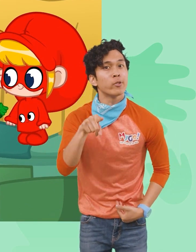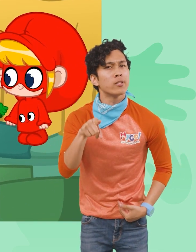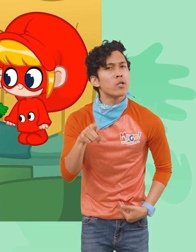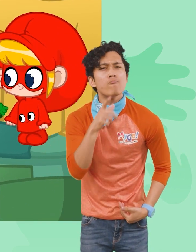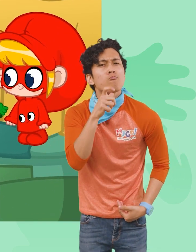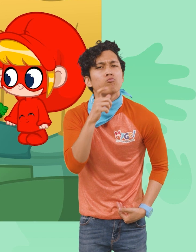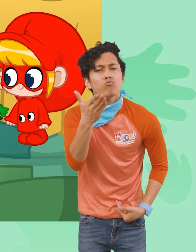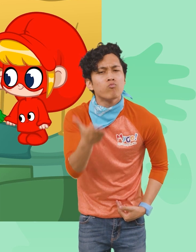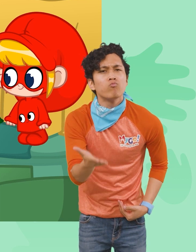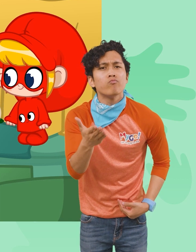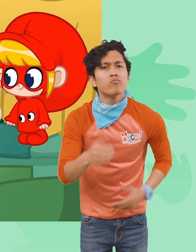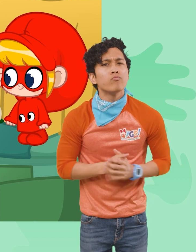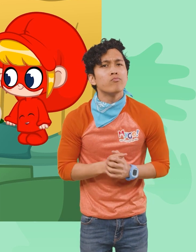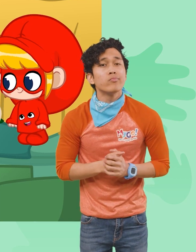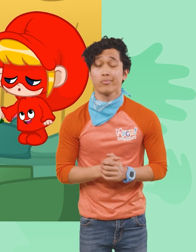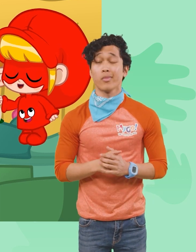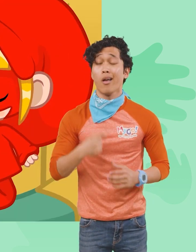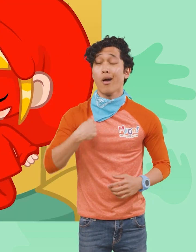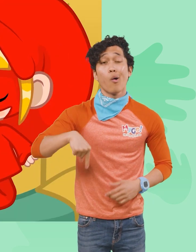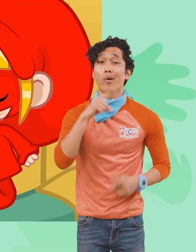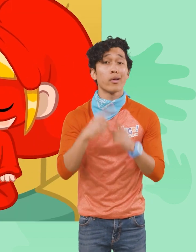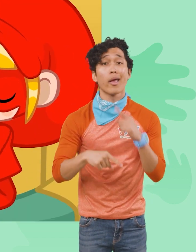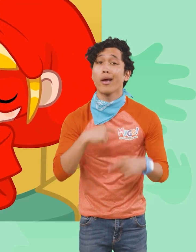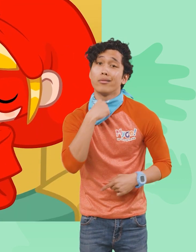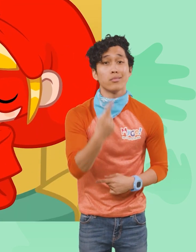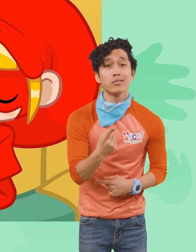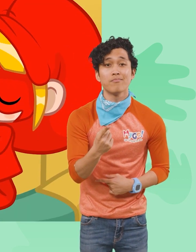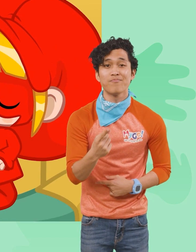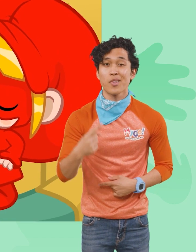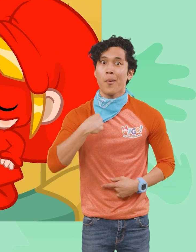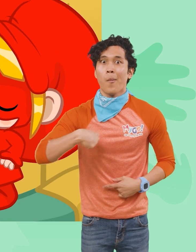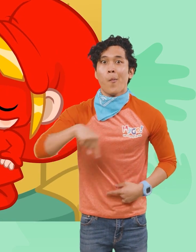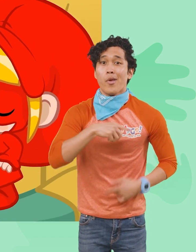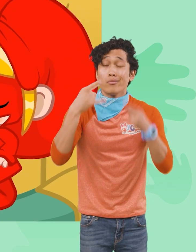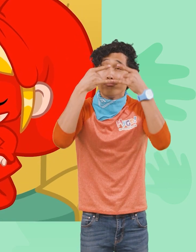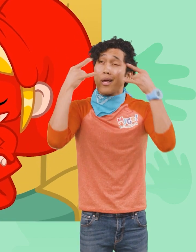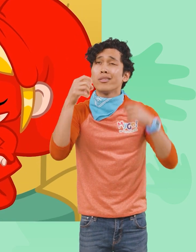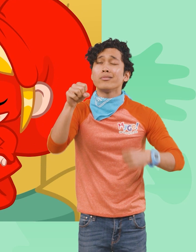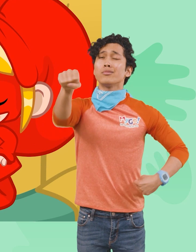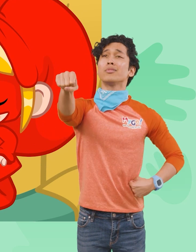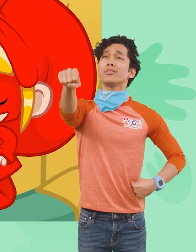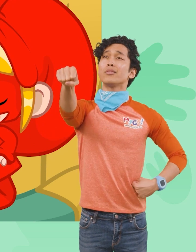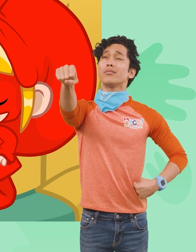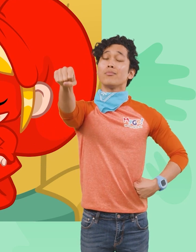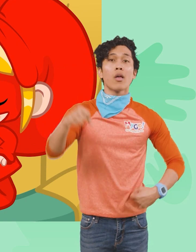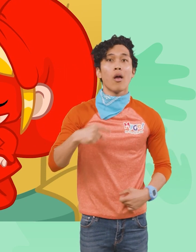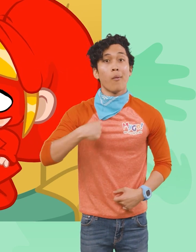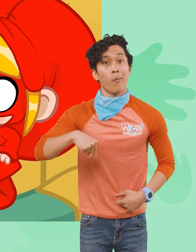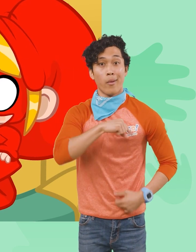Who are you? We can't tell you! We are the Masked Superheroes! And we